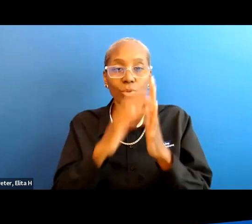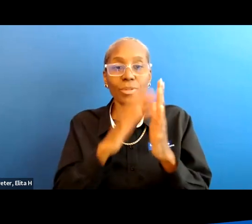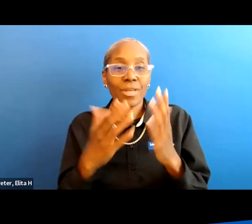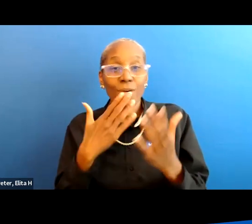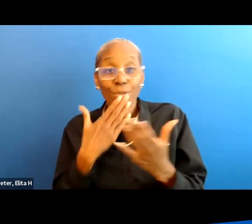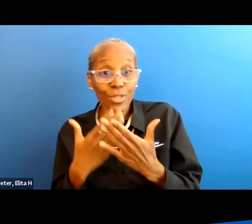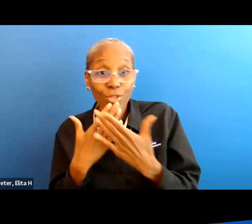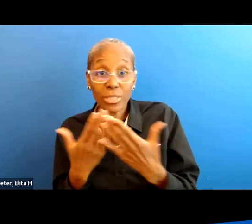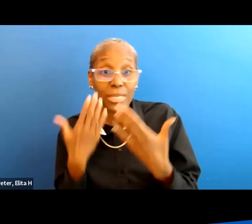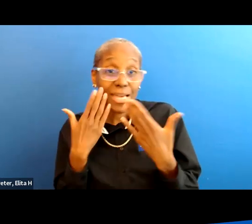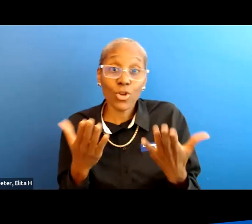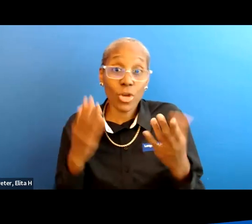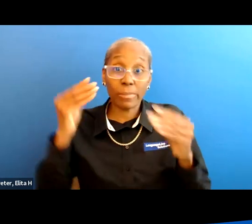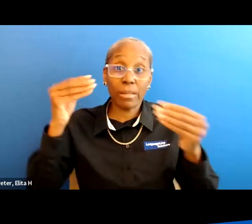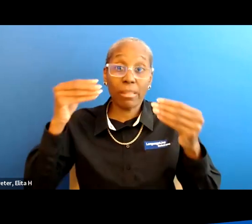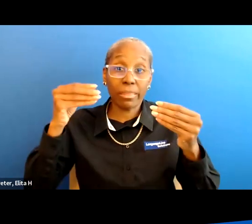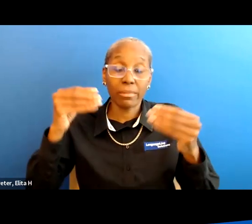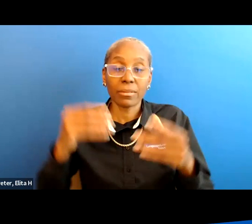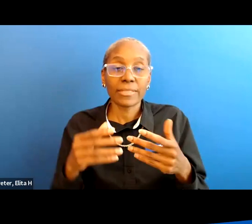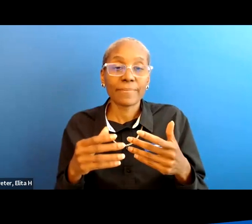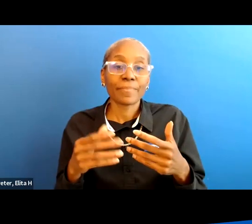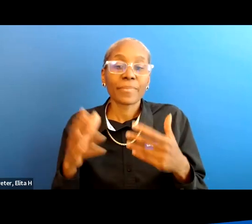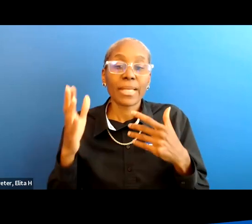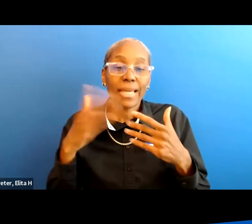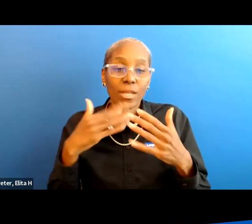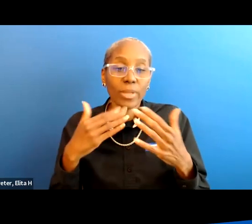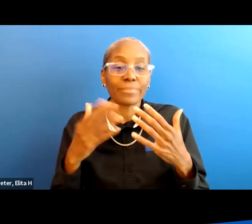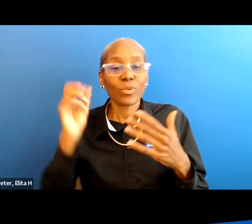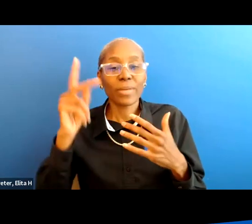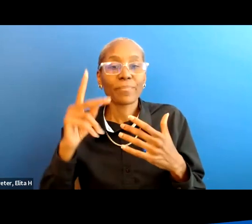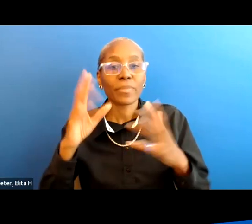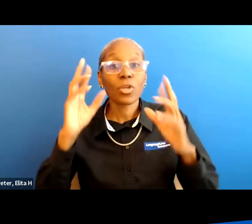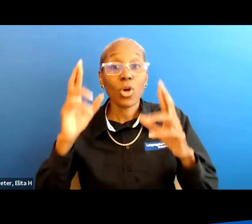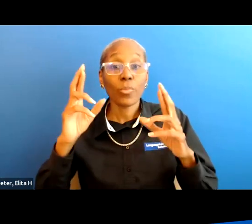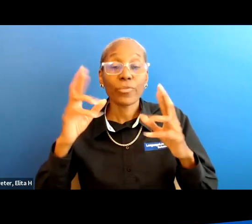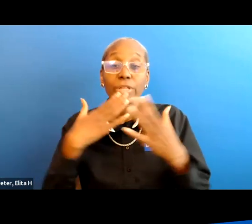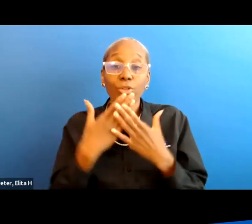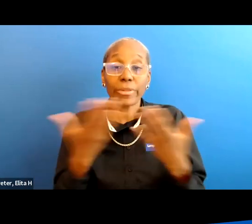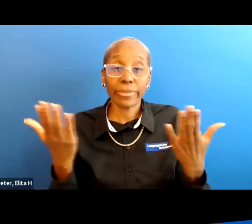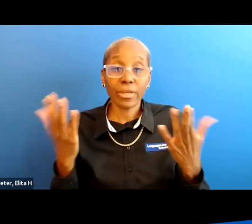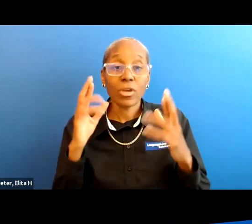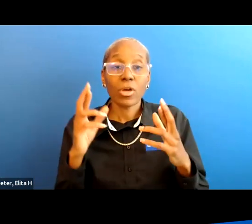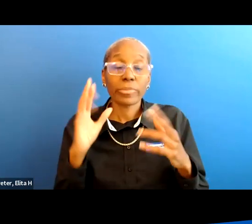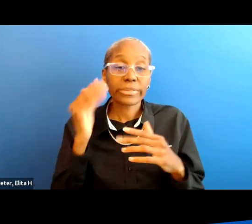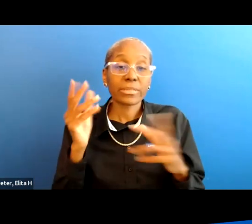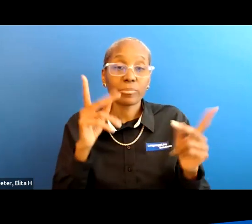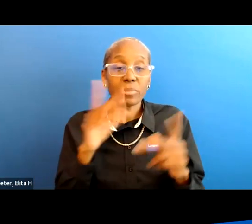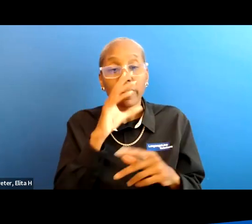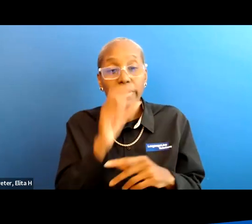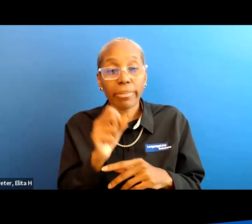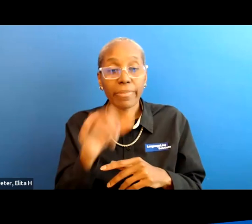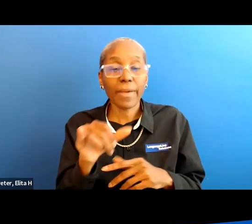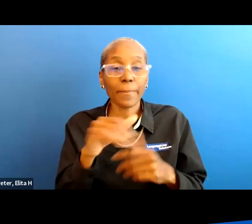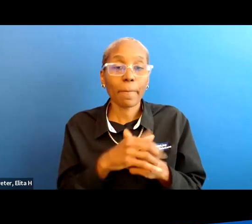because i don't know my hands were sturdy enough so anyway okay hopefully a good thing hopefully it seems like people are interested